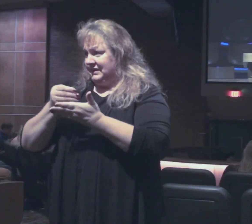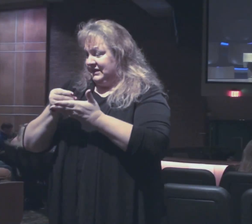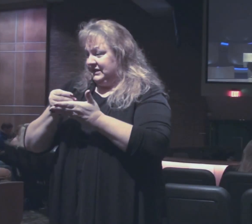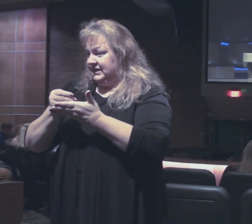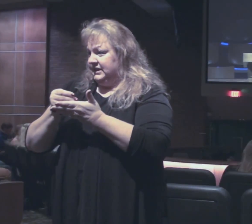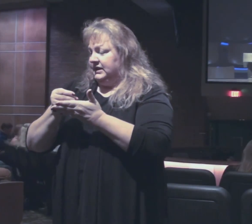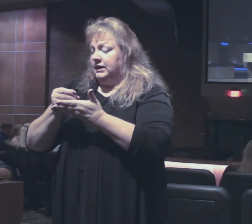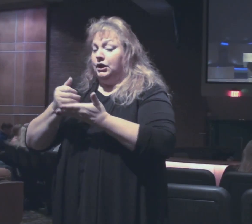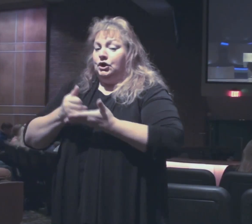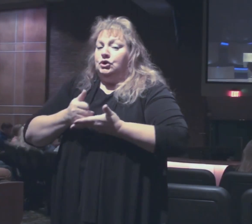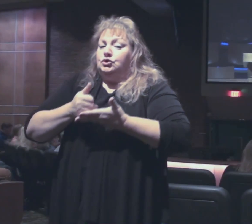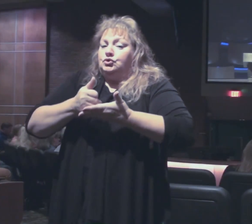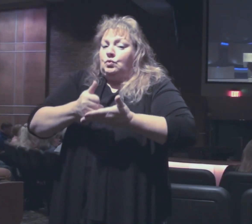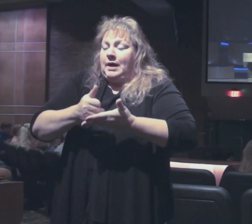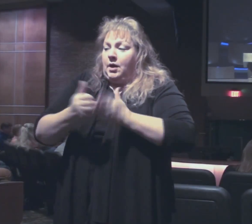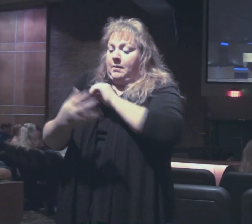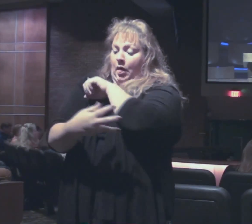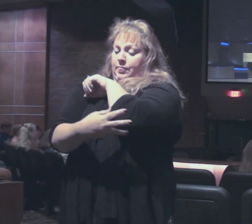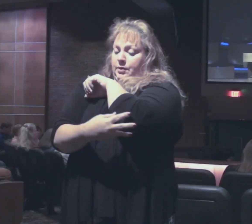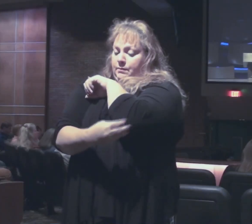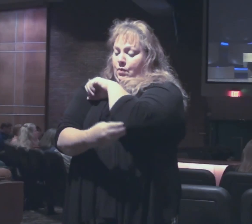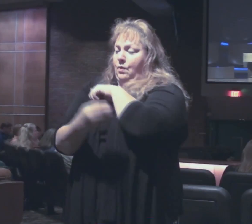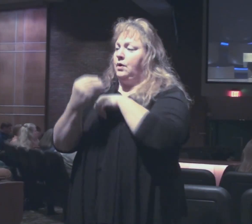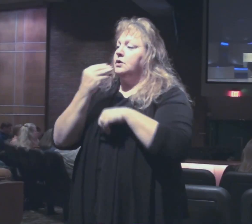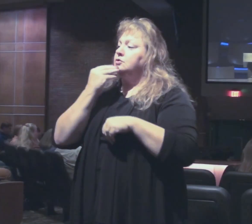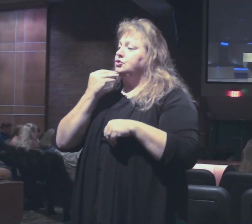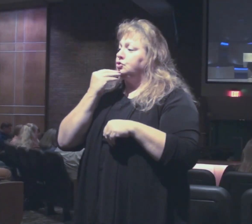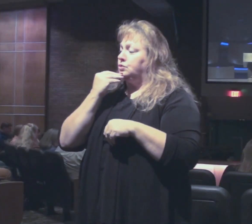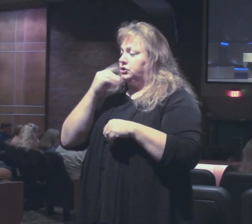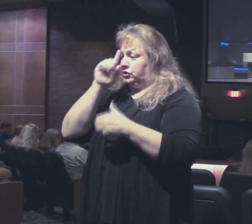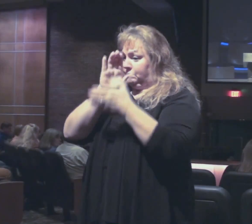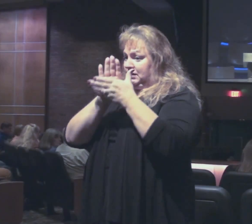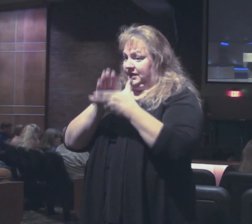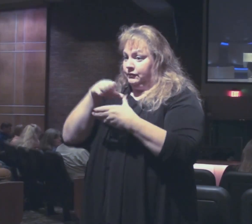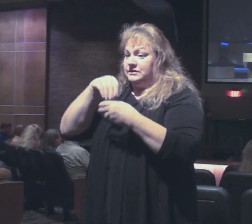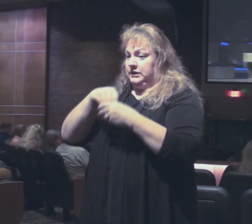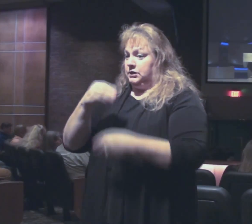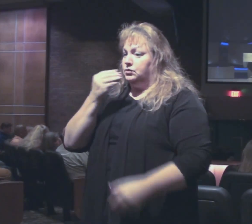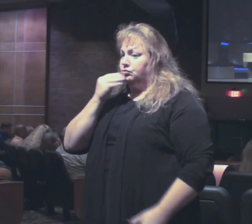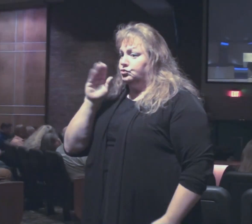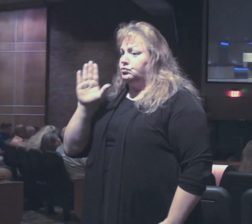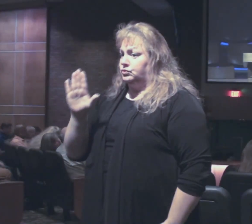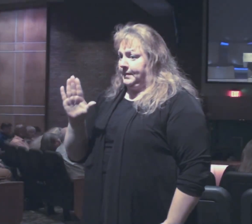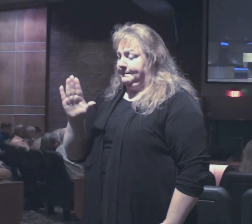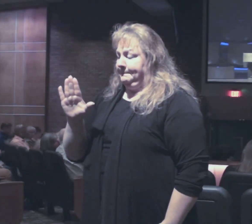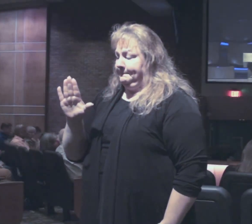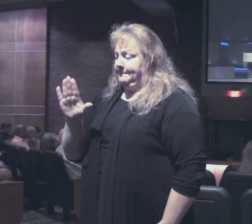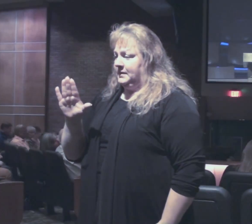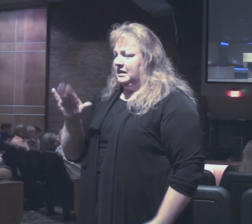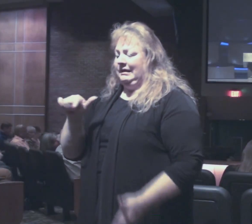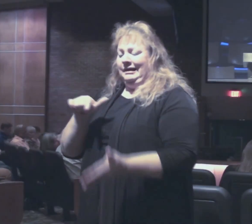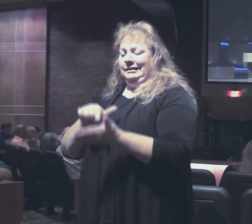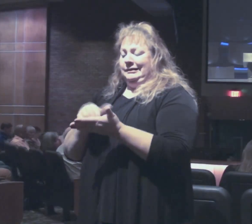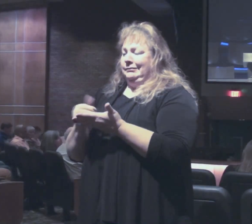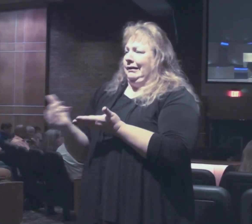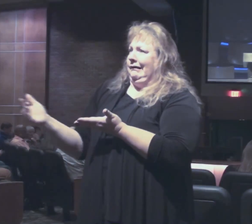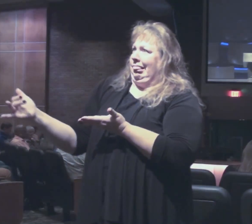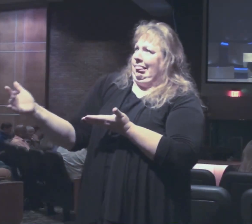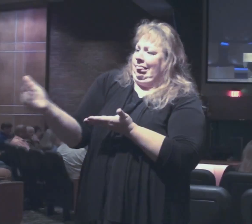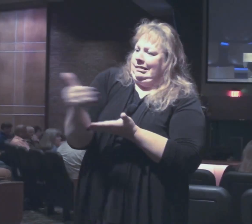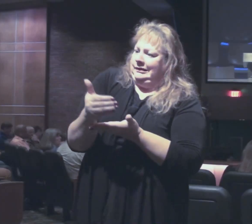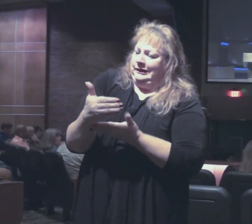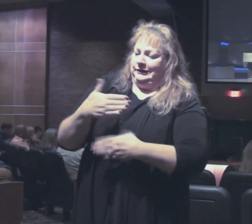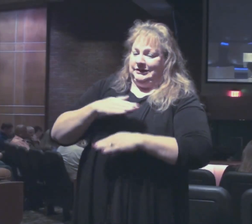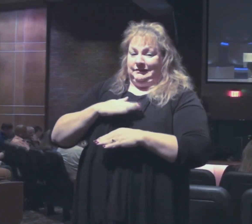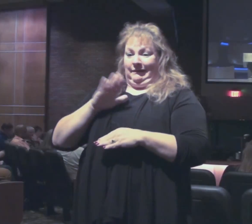help the poor Jewish believers in the church of Jerusalem. And this collection is not only to meet